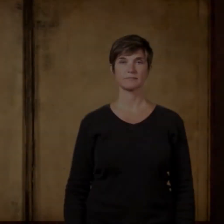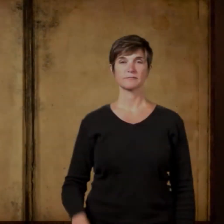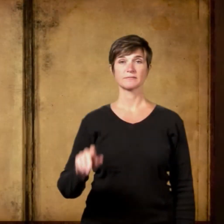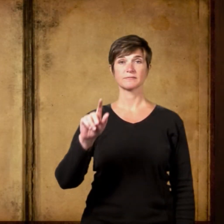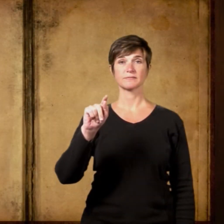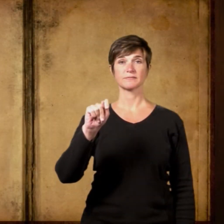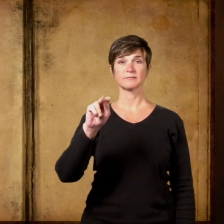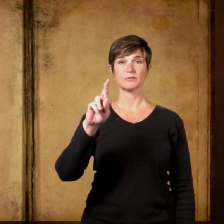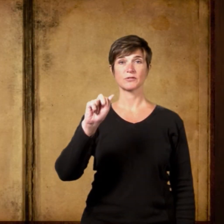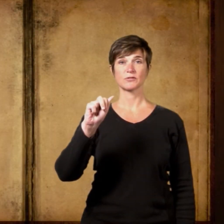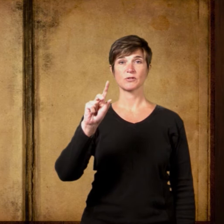Tradition